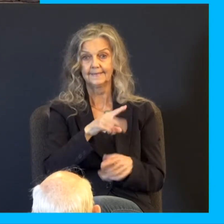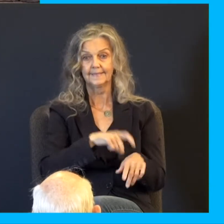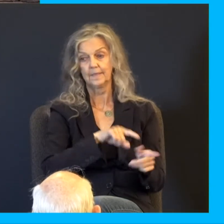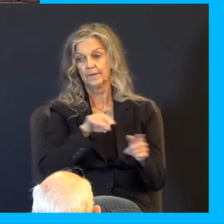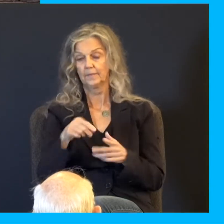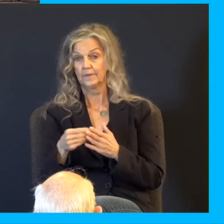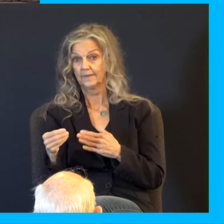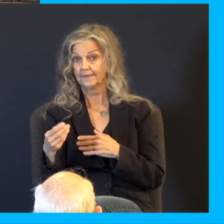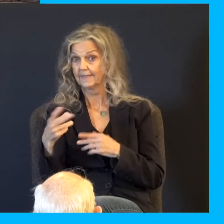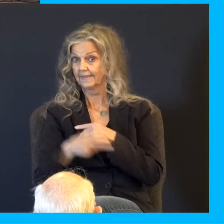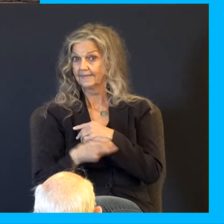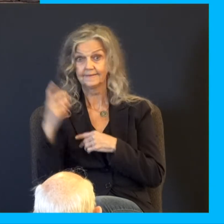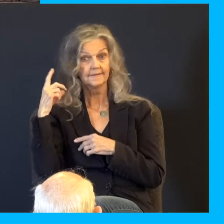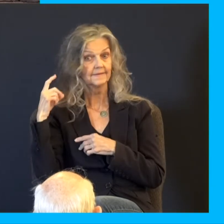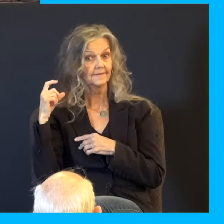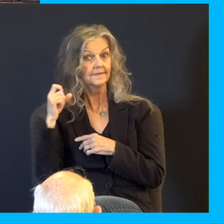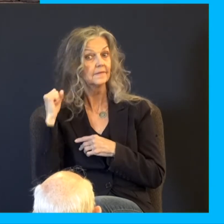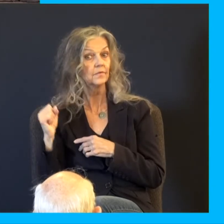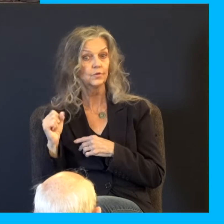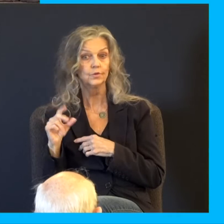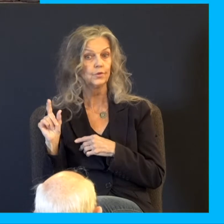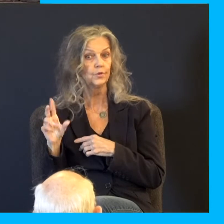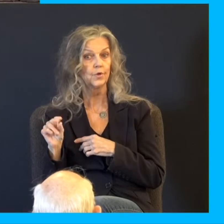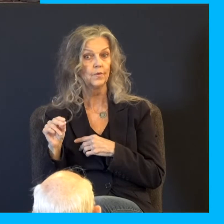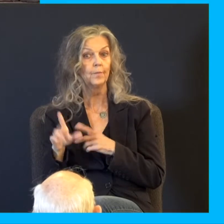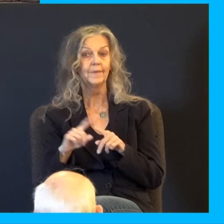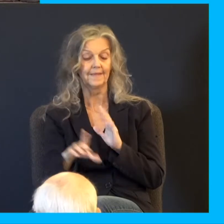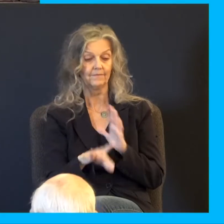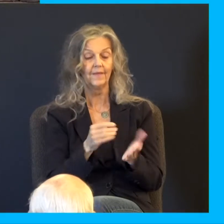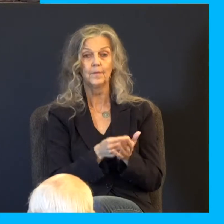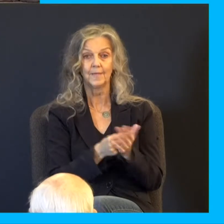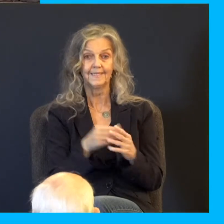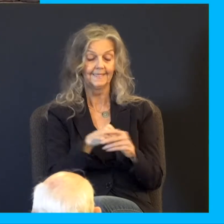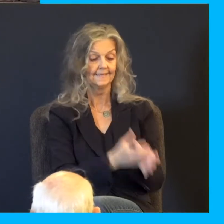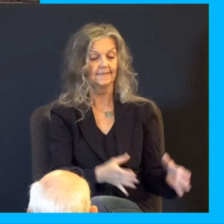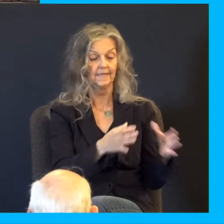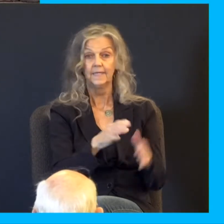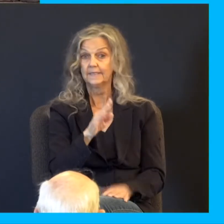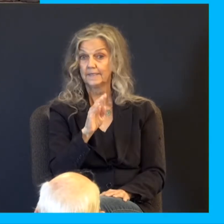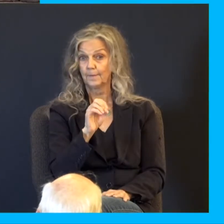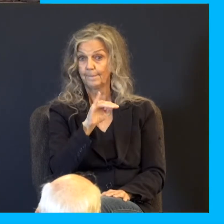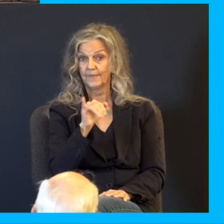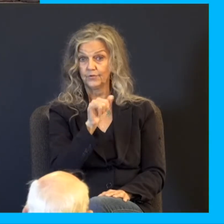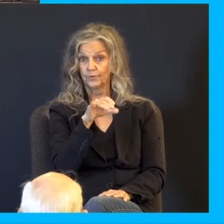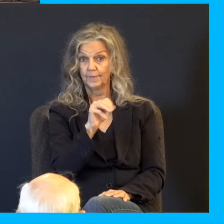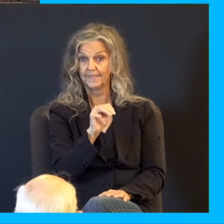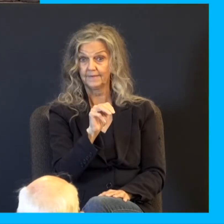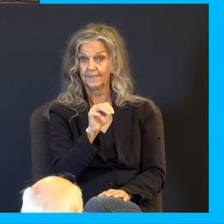steal their silver? No. Where did they find it? In their sacks. Did Benjamin steal that cup? No. Where did they find it? In their sacks. So what is he